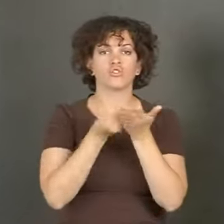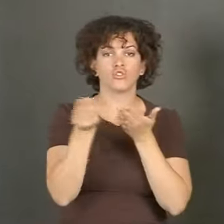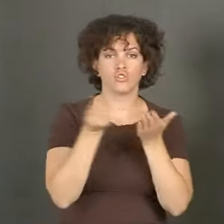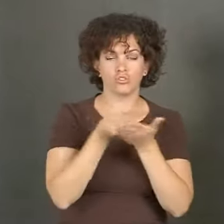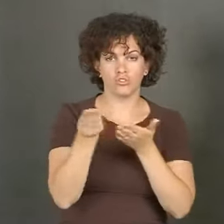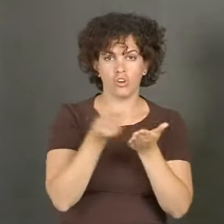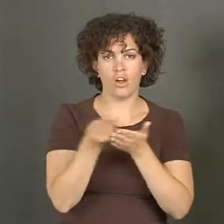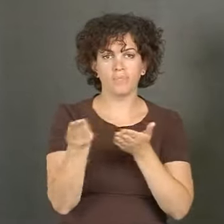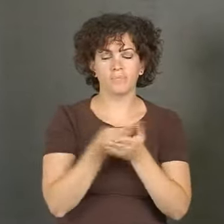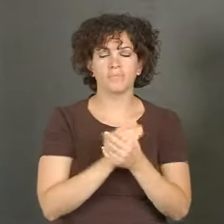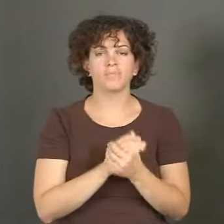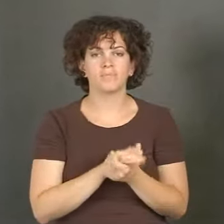Shopping is an action.